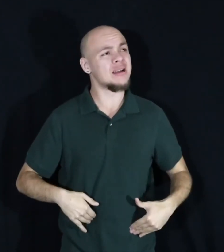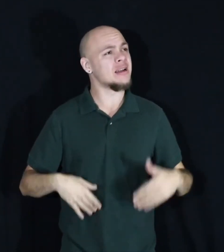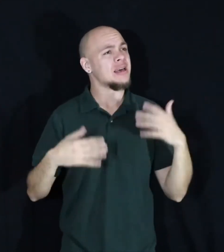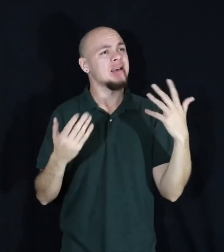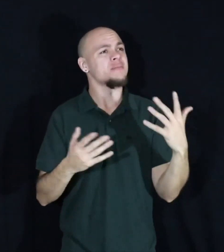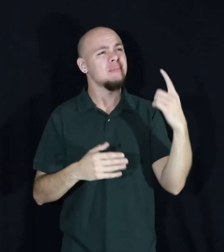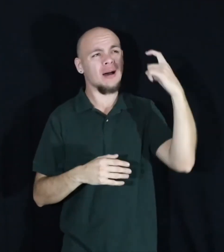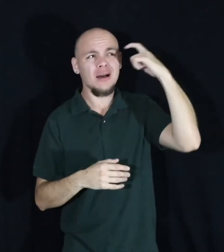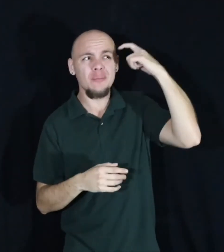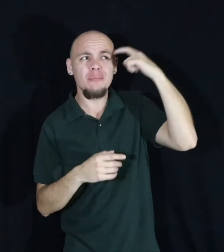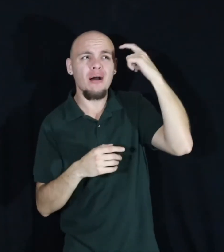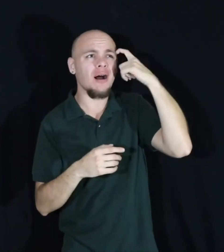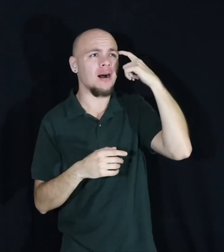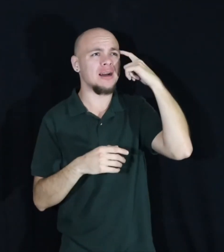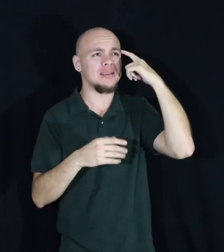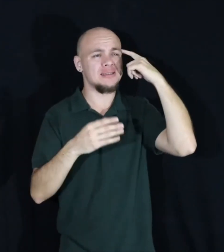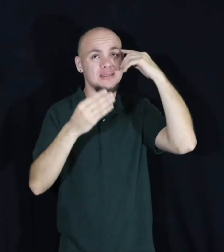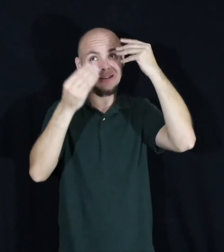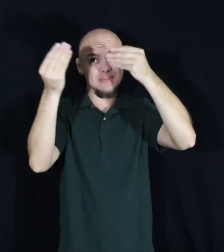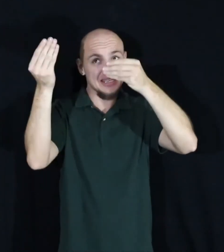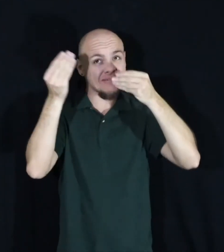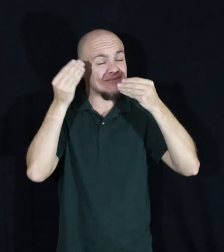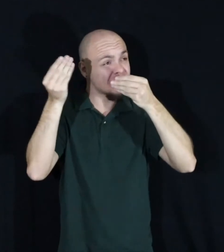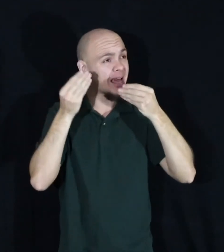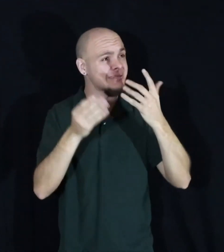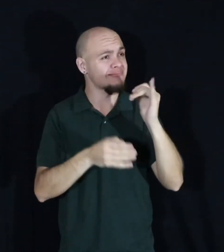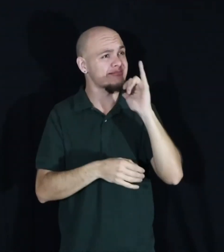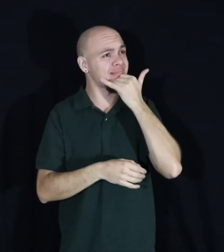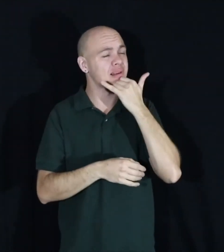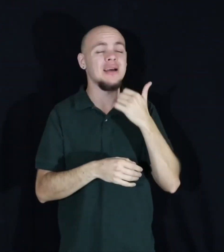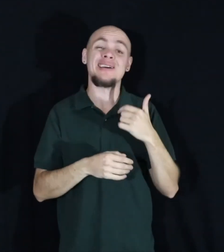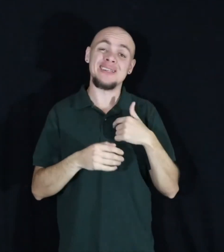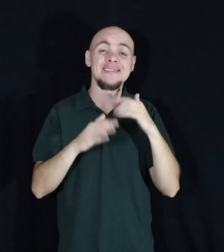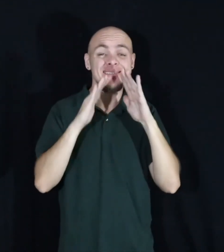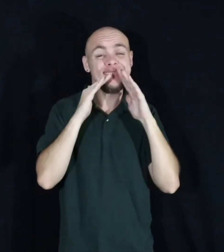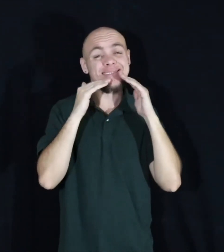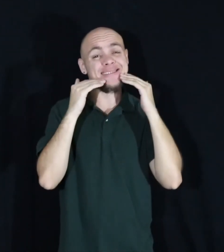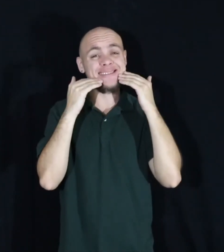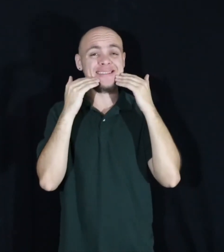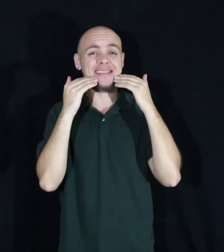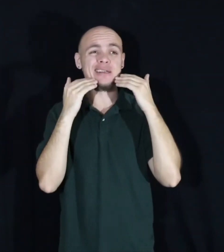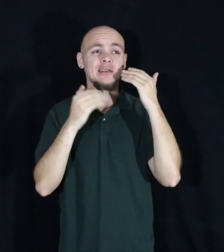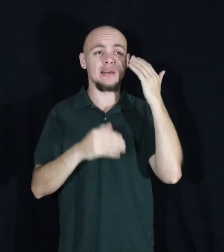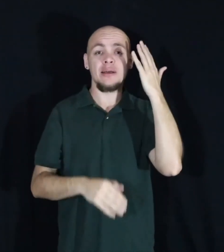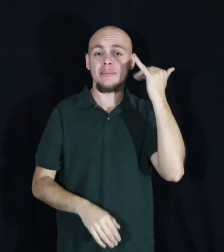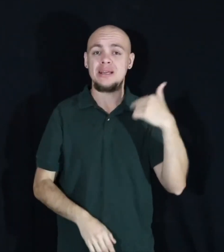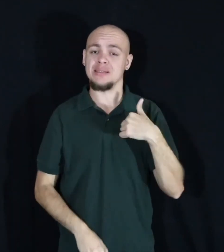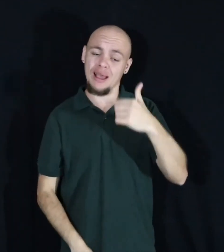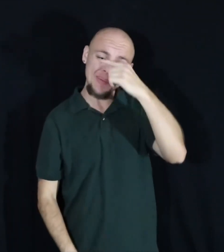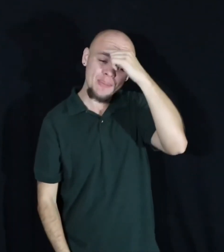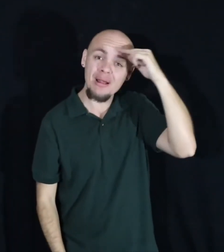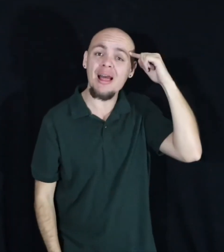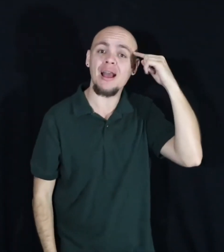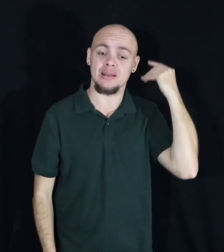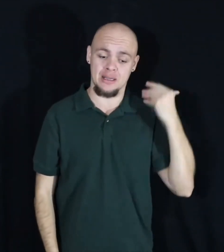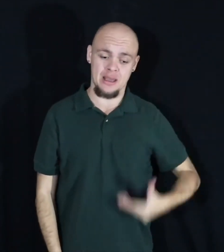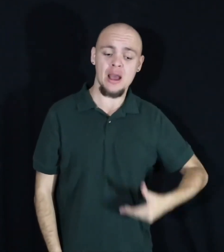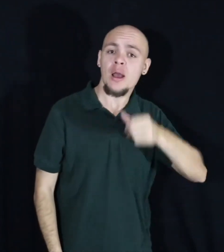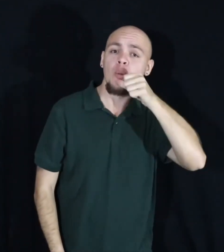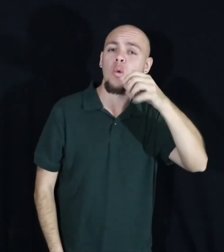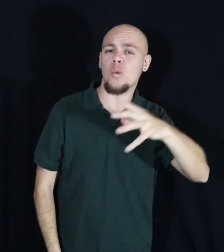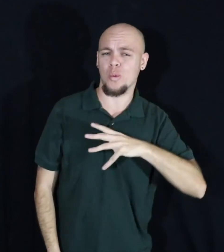Your mind is being fed. So I smile because I am black and I am a woman.